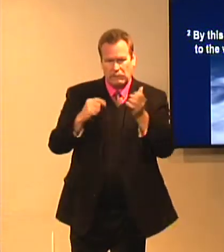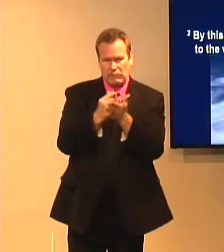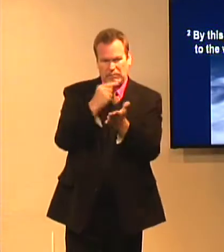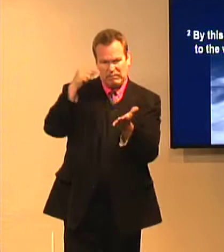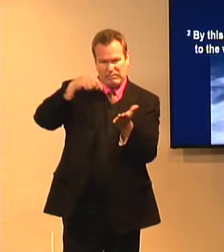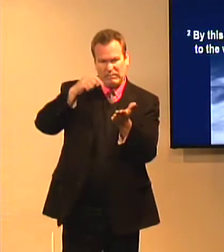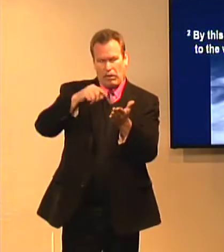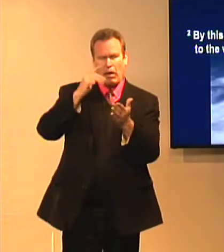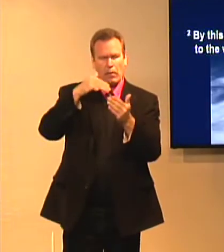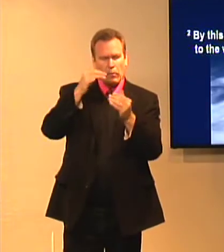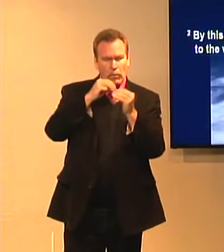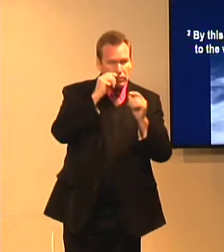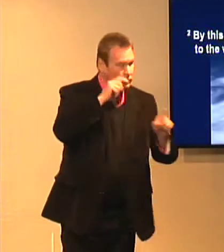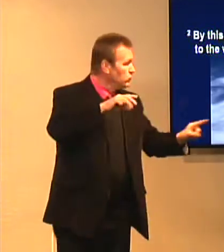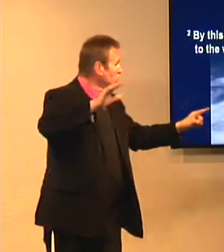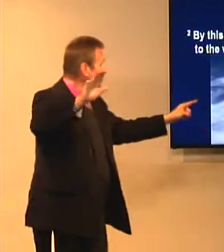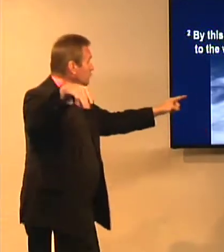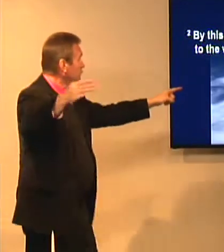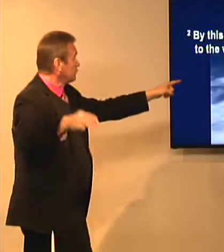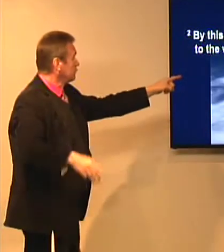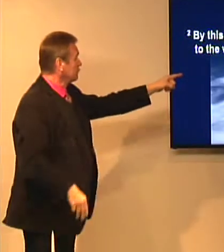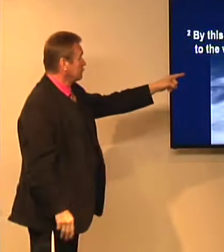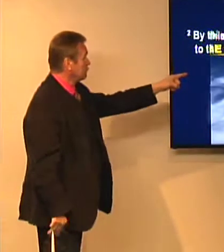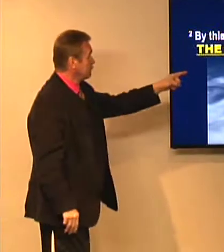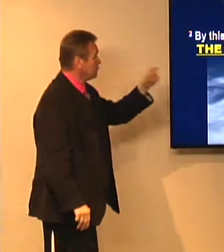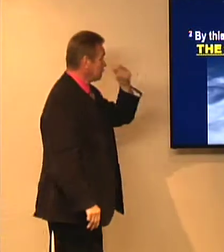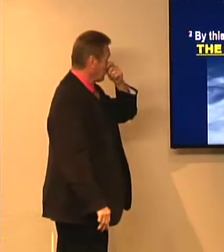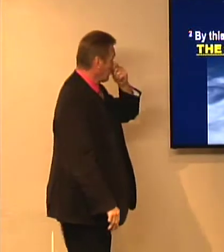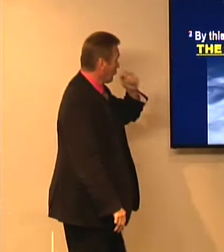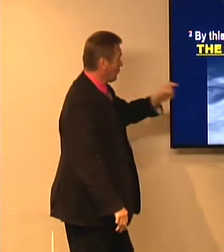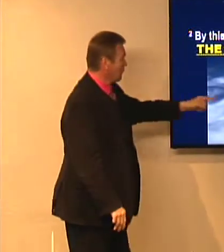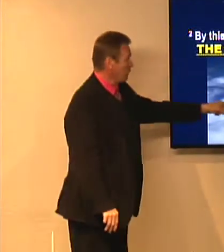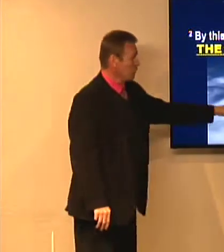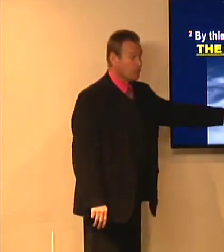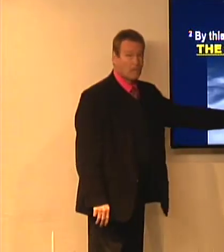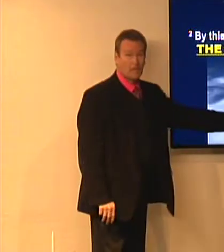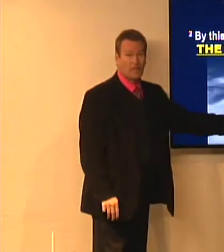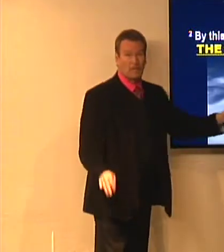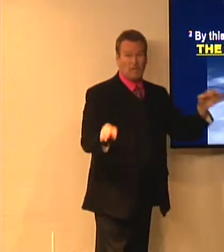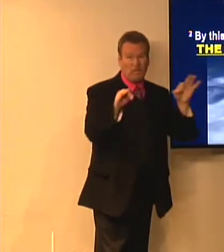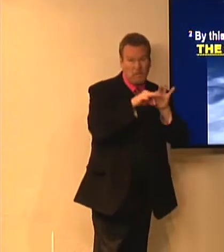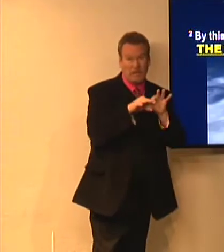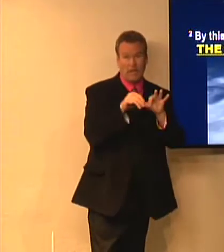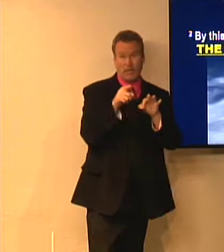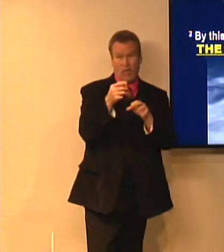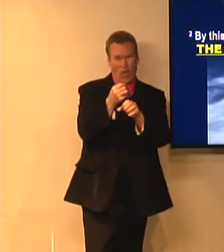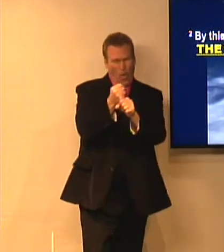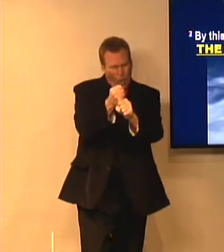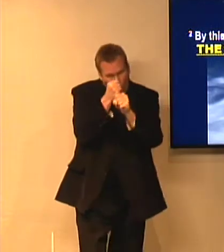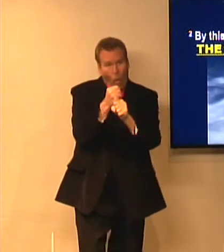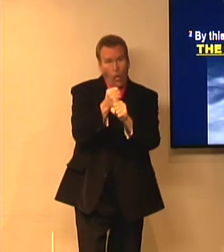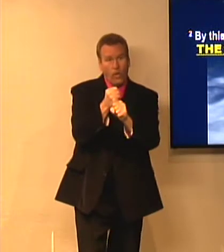when we hold fast to this teaching, we are saved. And we're going to see, a little bit more in depth here, what he's going to say. So,